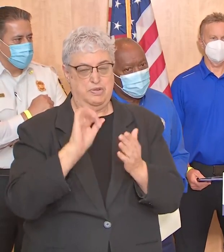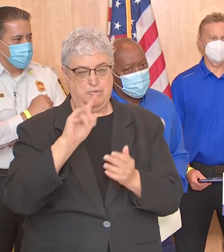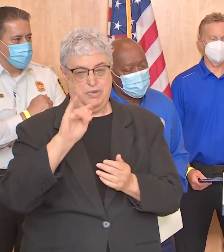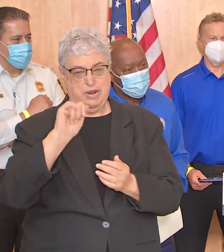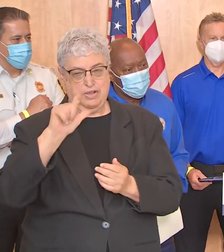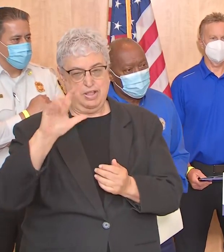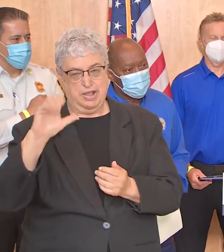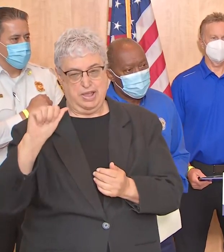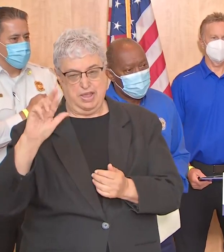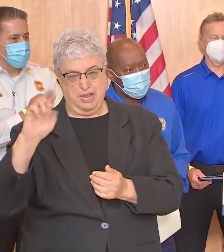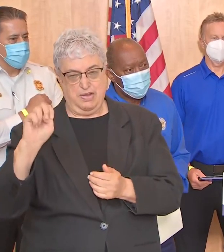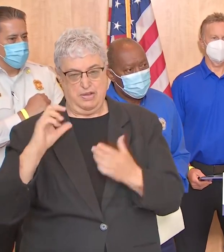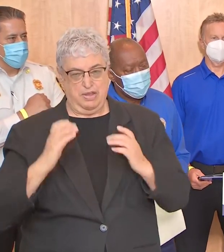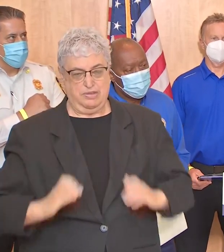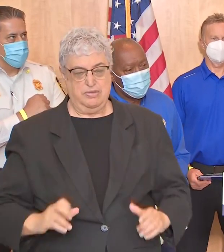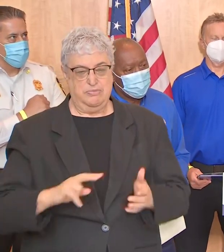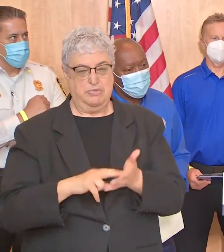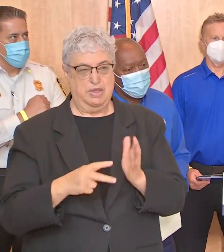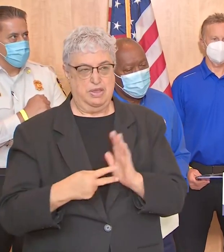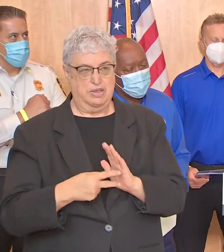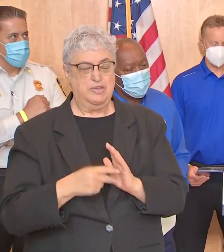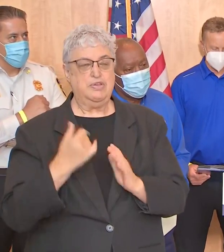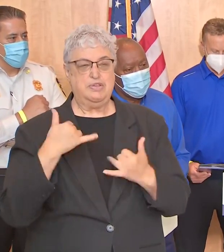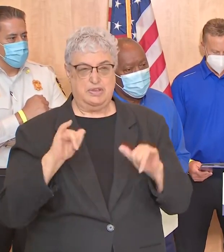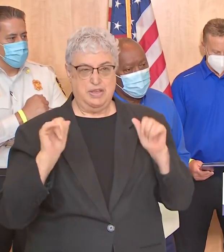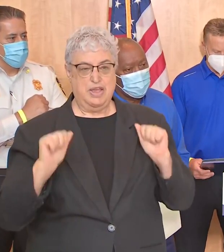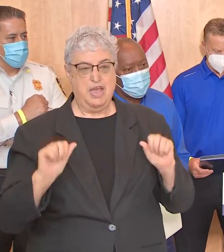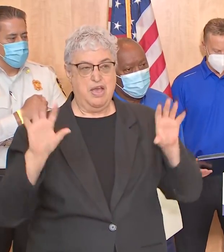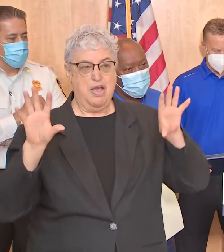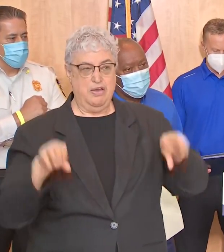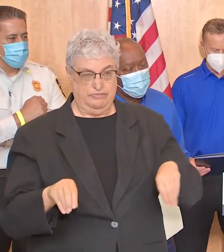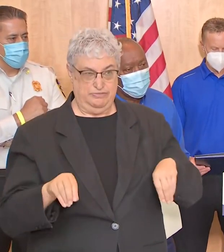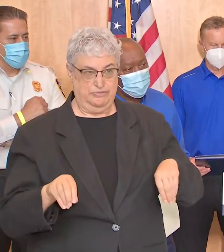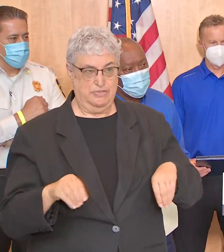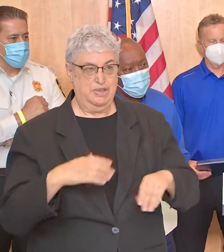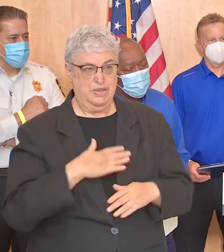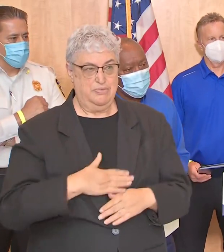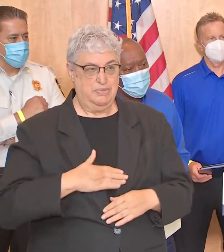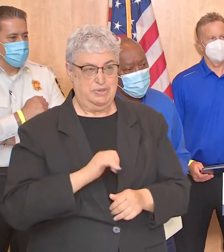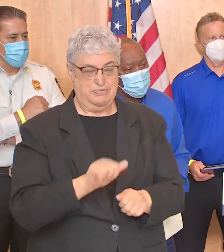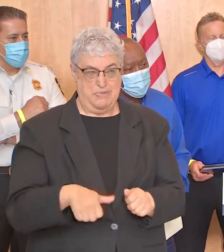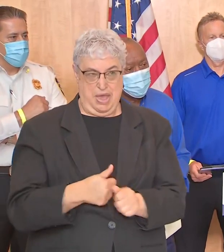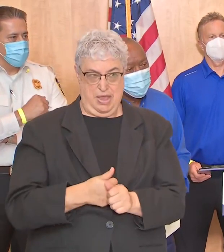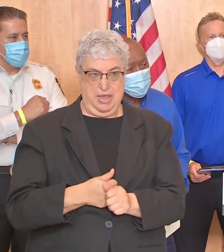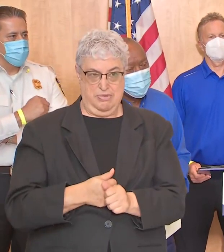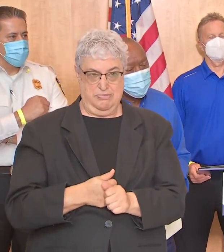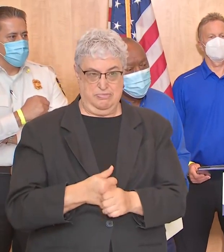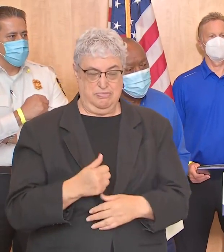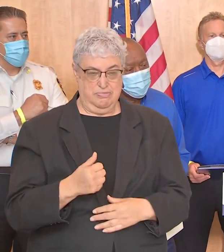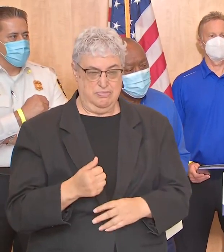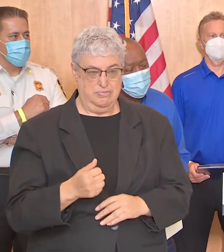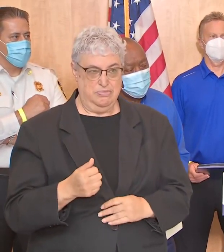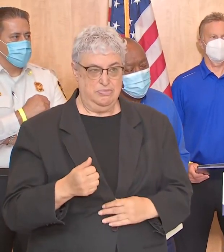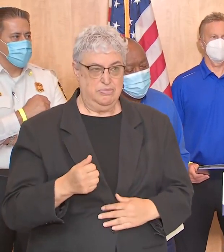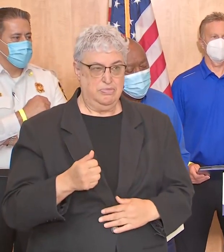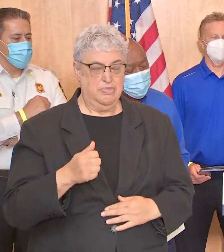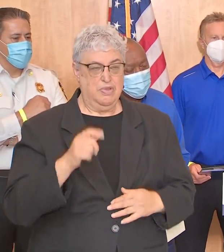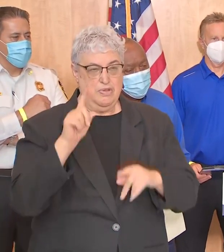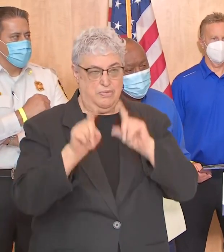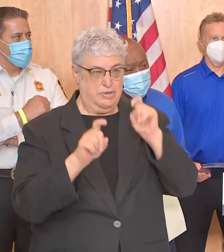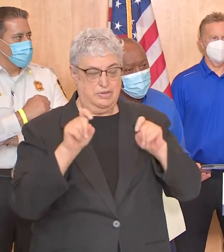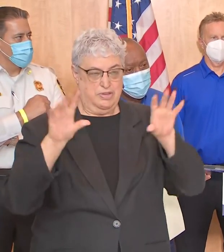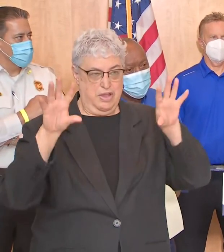care customer that does not mean you will not lose power you should always have a backup plan for questions and